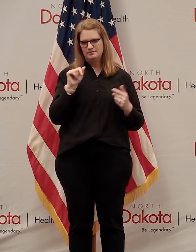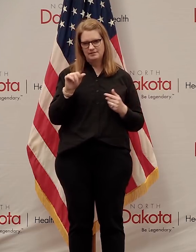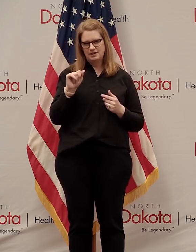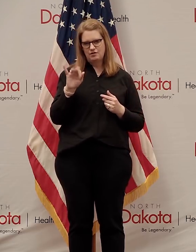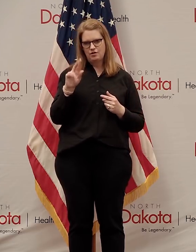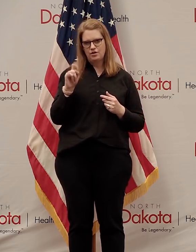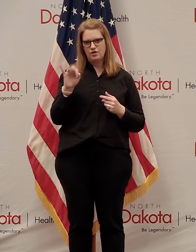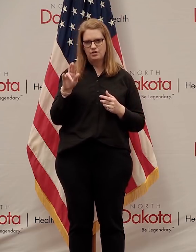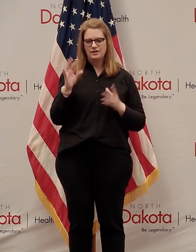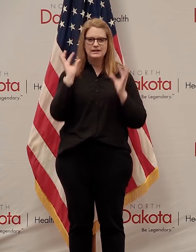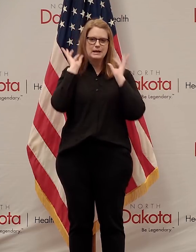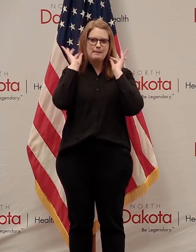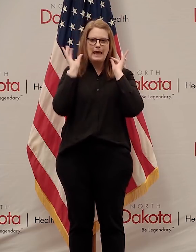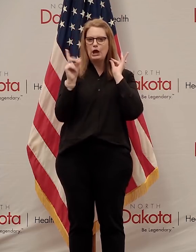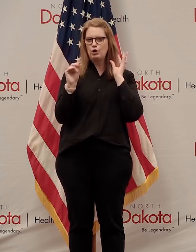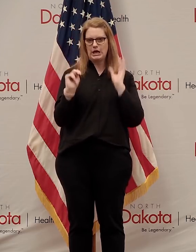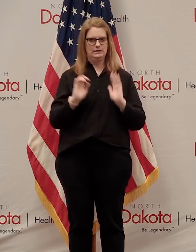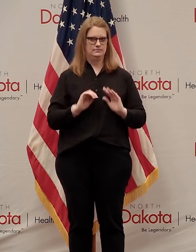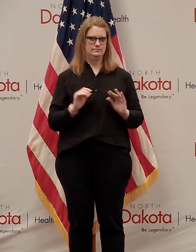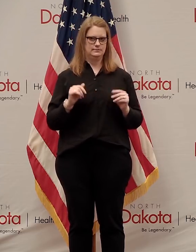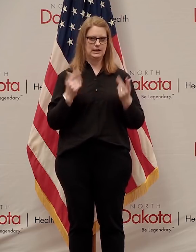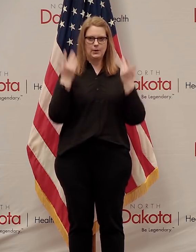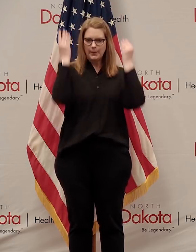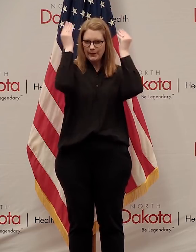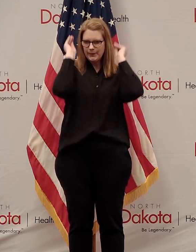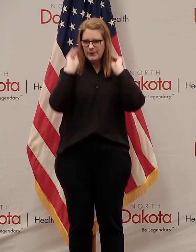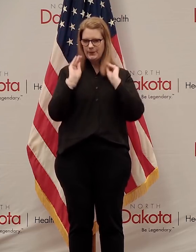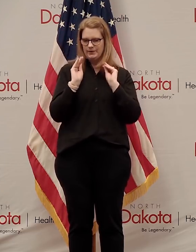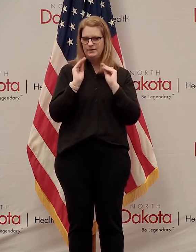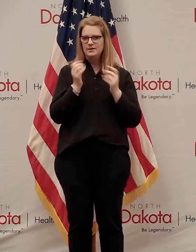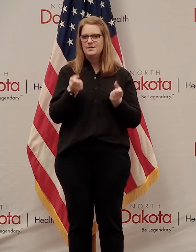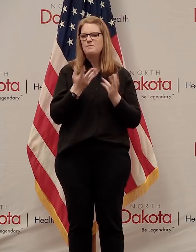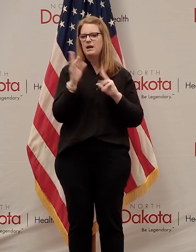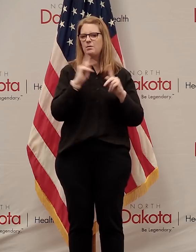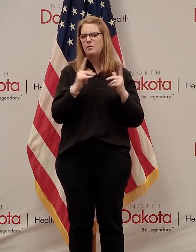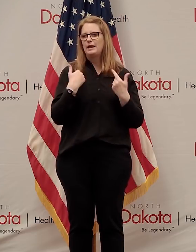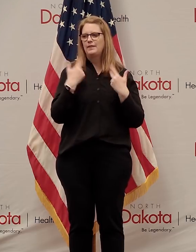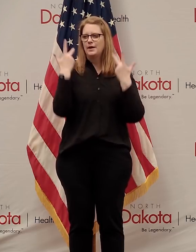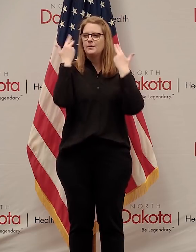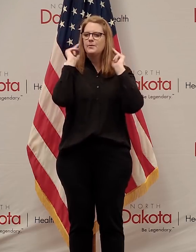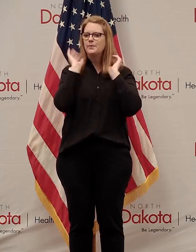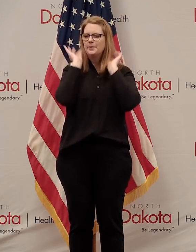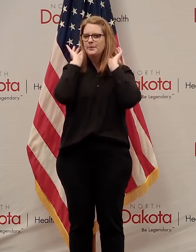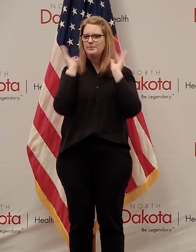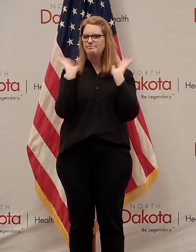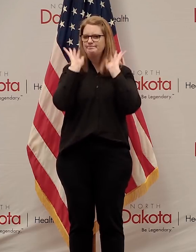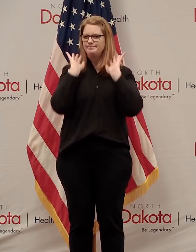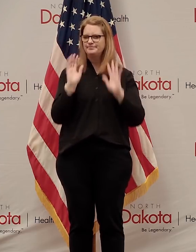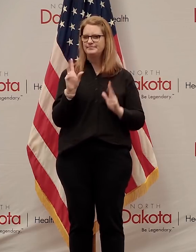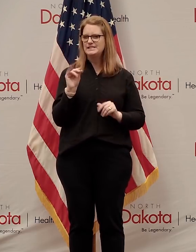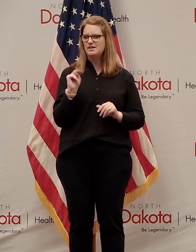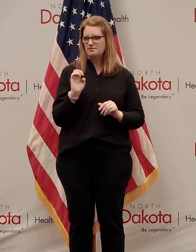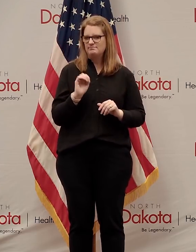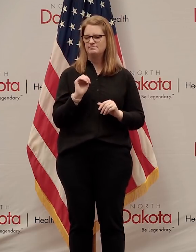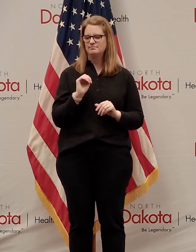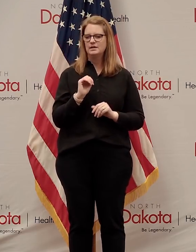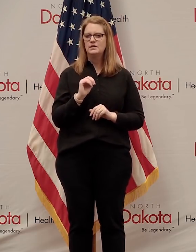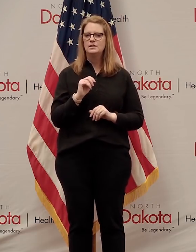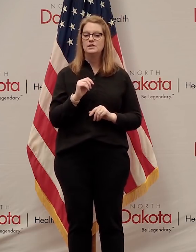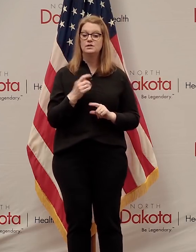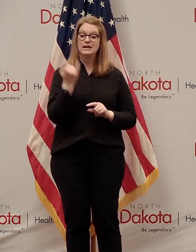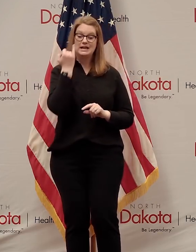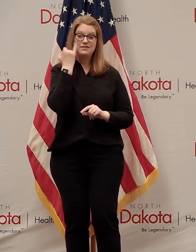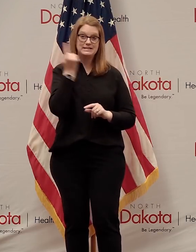the Good Saman, get your hair done. We know that a lot of residents would like to get their hair done, and we know that if that's somebody who is inside